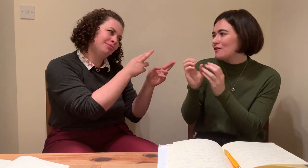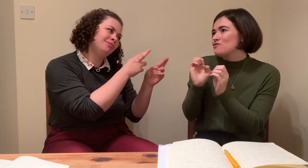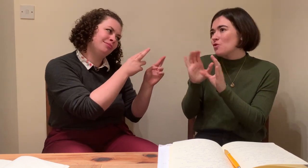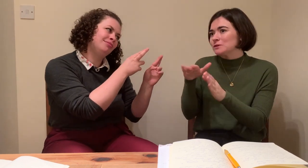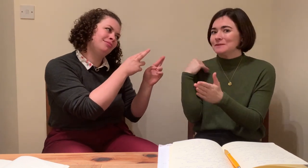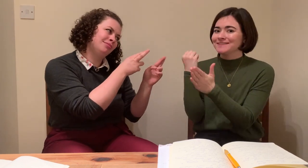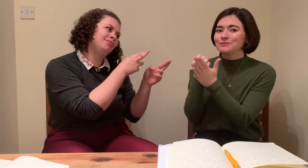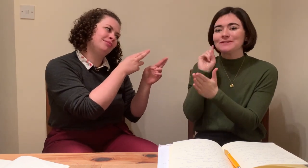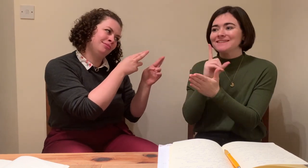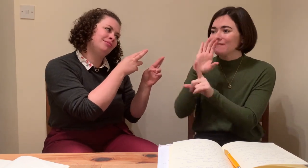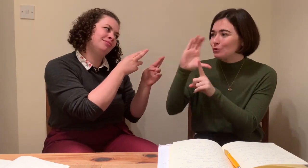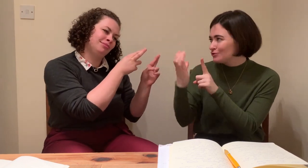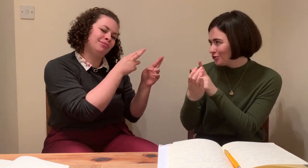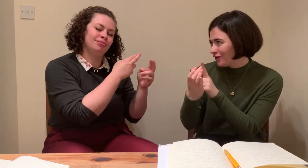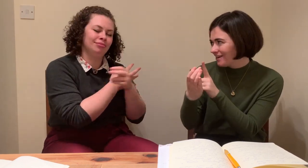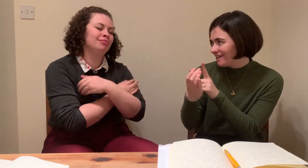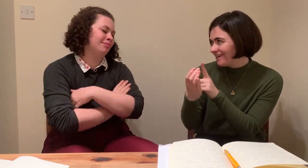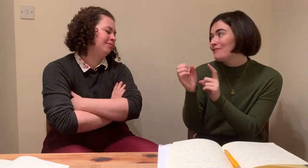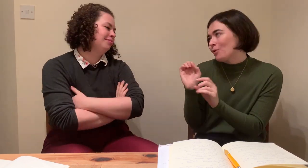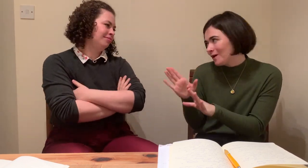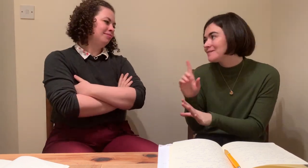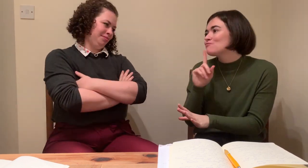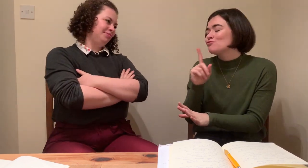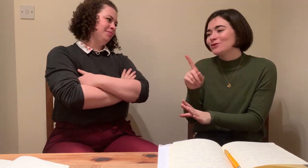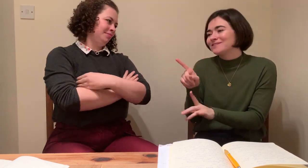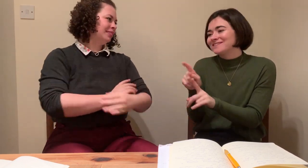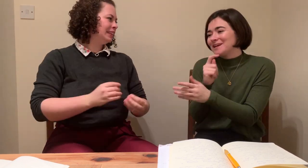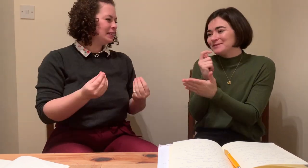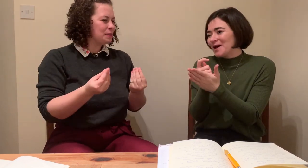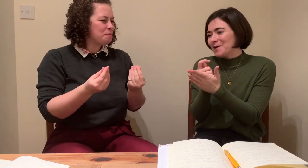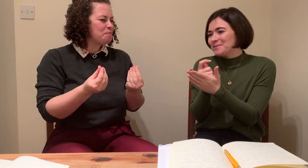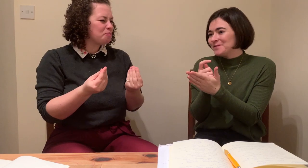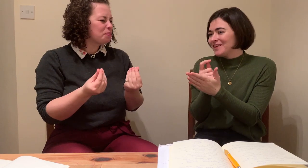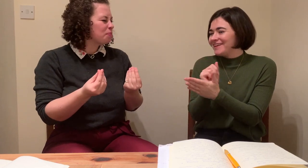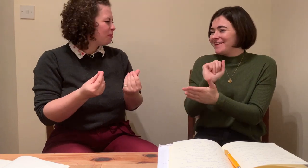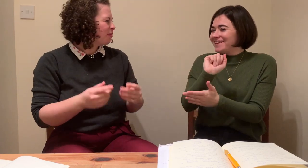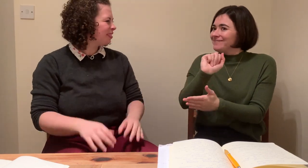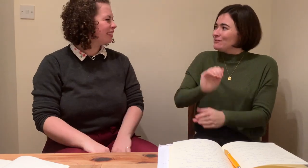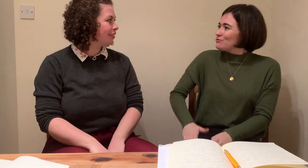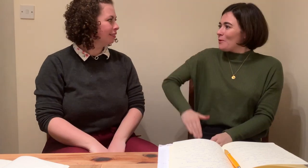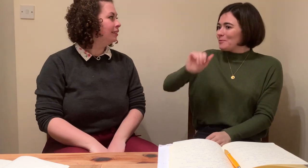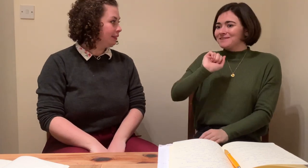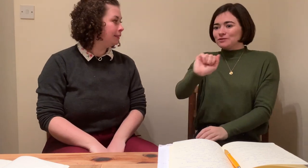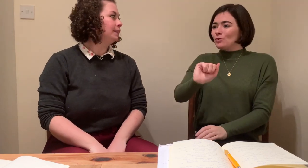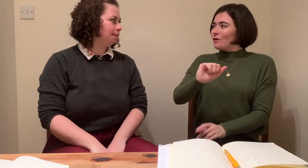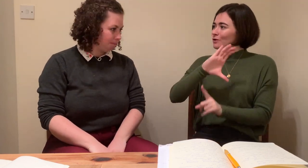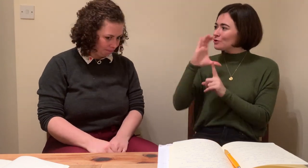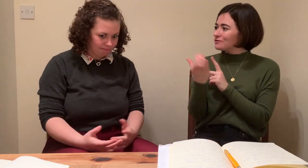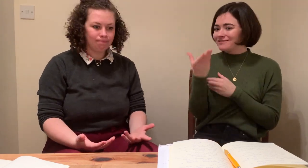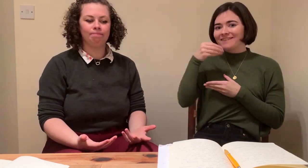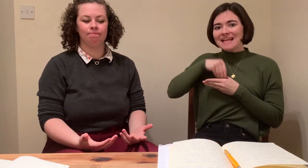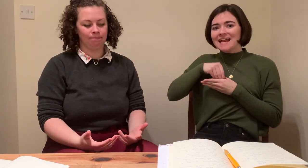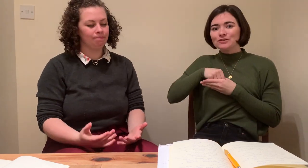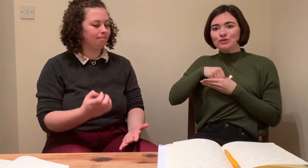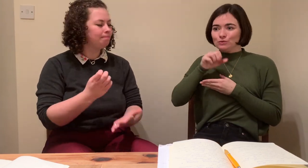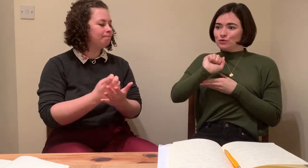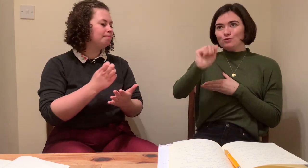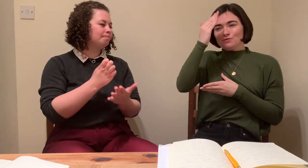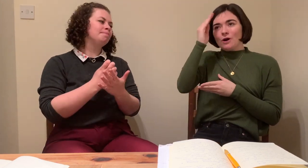first times I worked with a deaf interpreter, they were amazingly highly skilled. They've been trained, like they have a degree in it. And that was